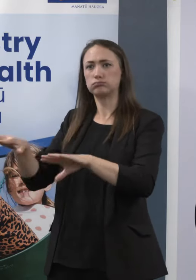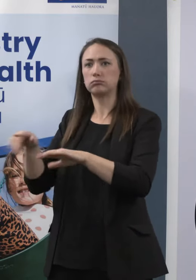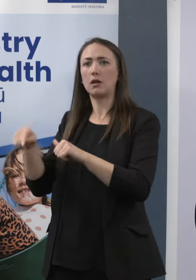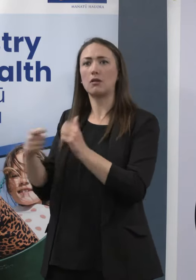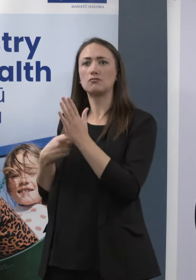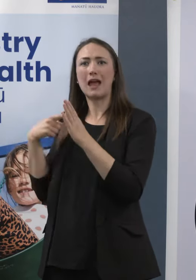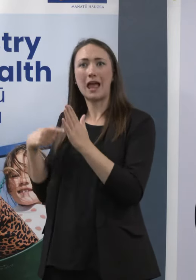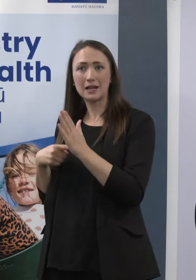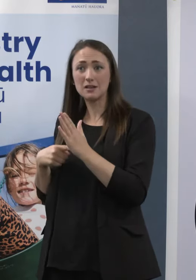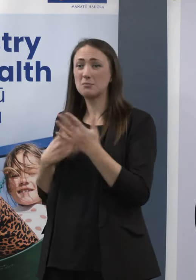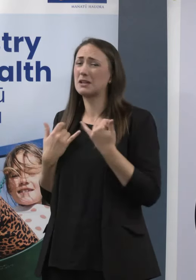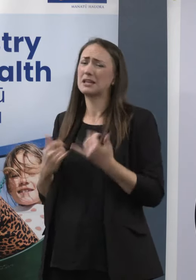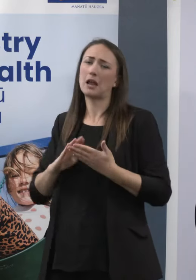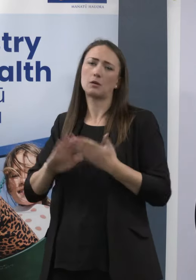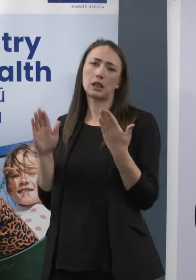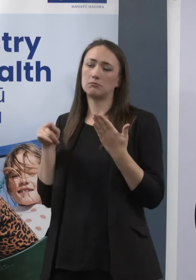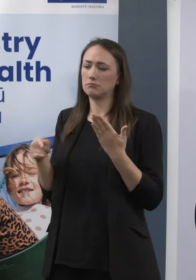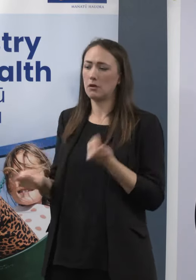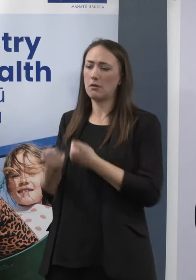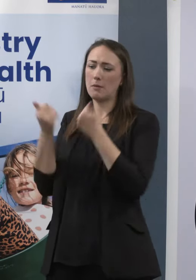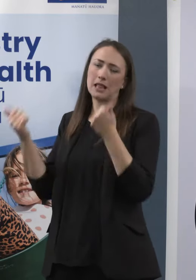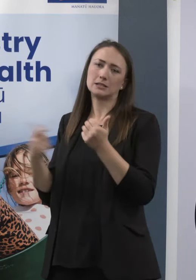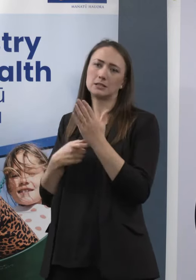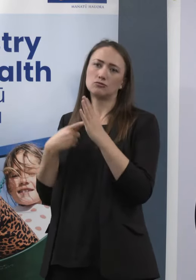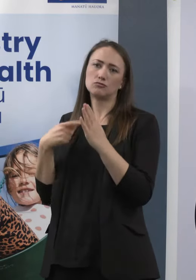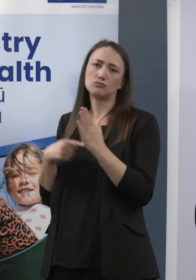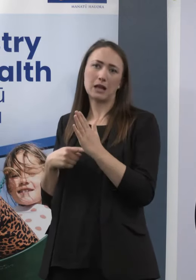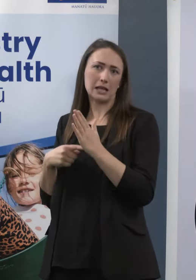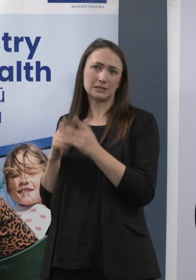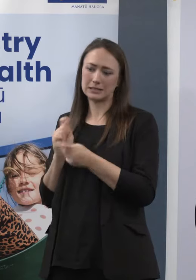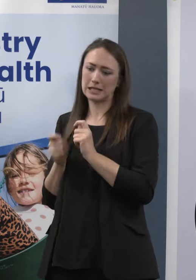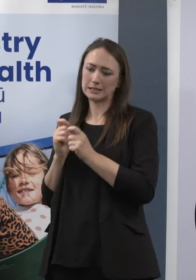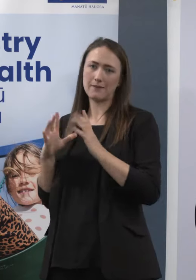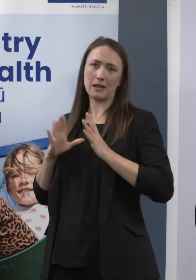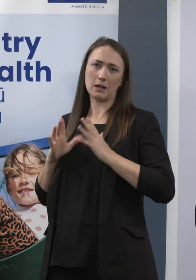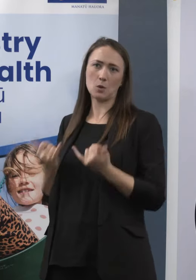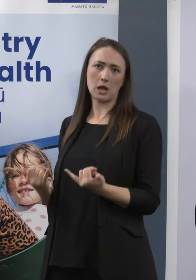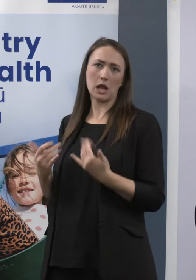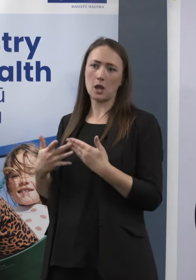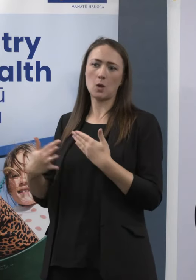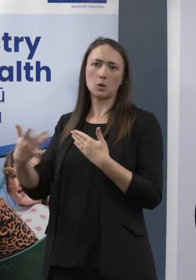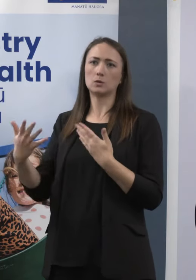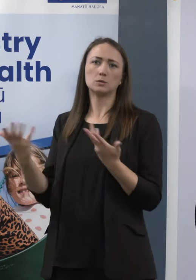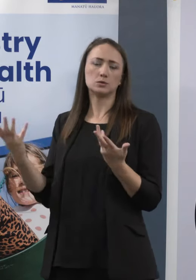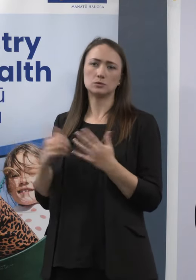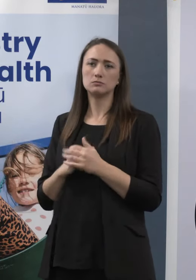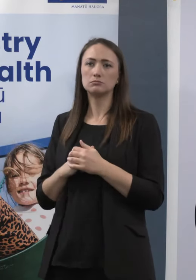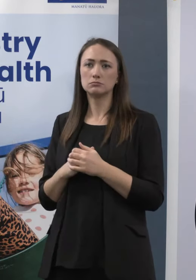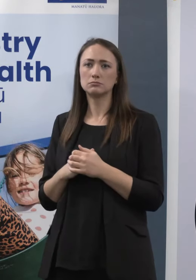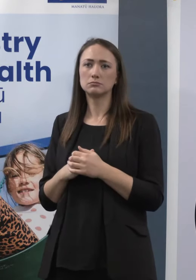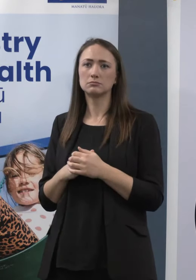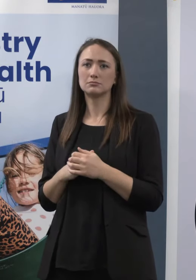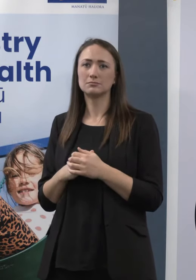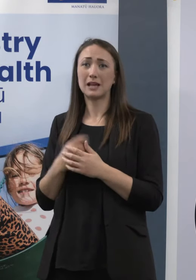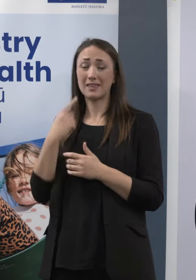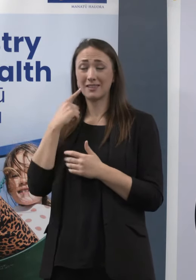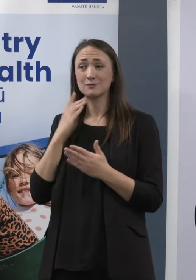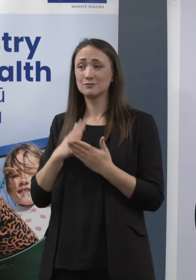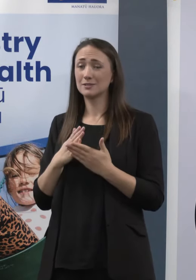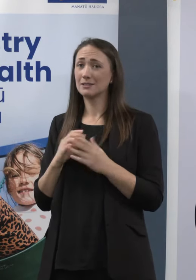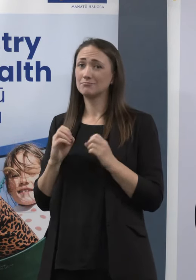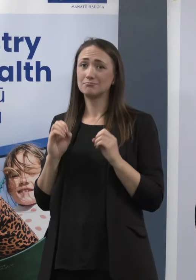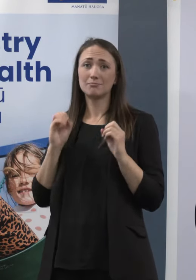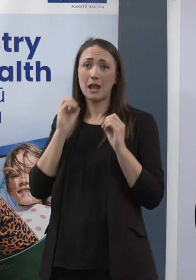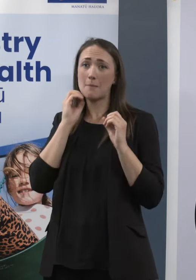got a good supply of rapid antigen tests, and I do want to just reiterate that point that it's both remarkable and pleasing to see,